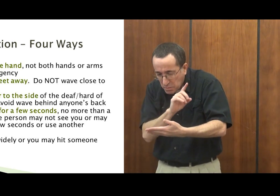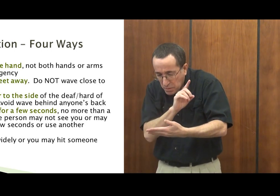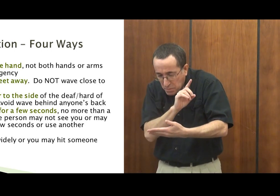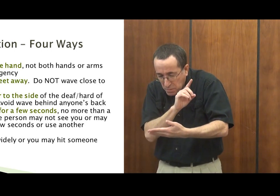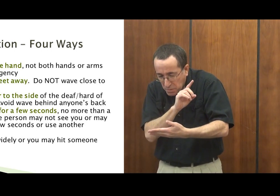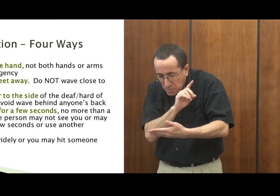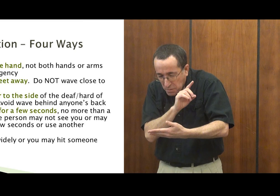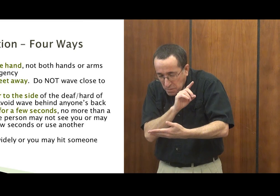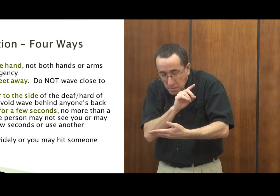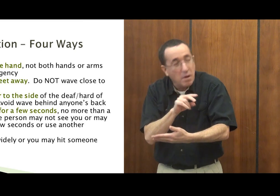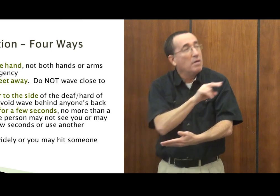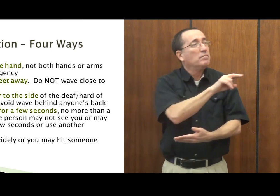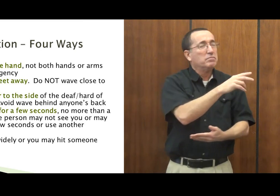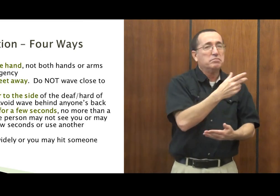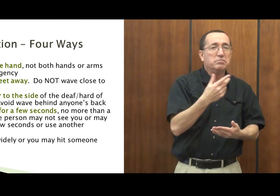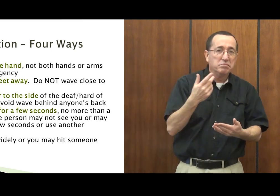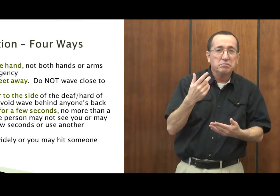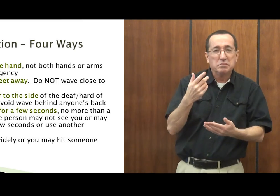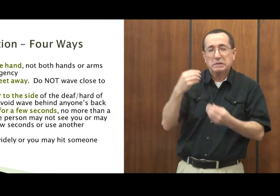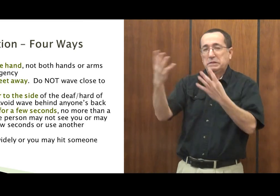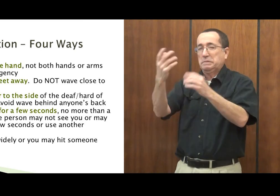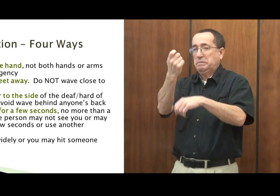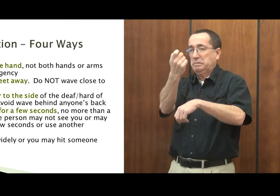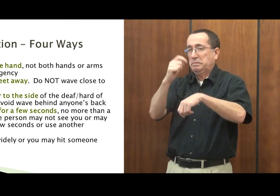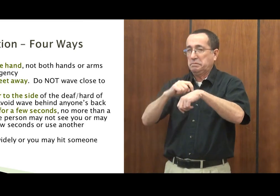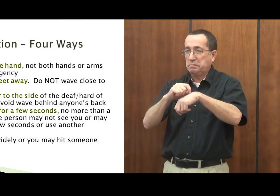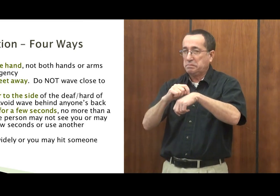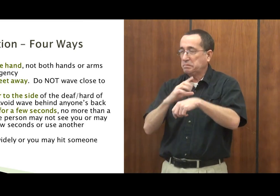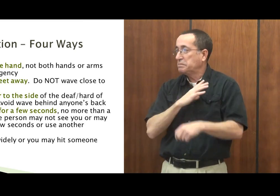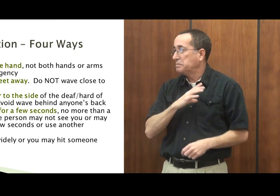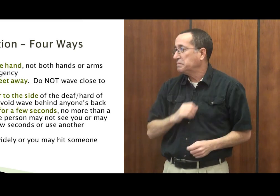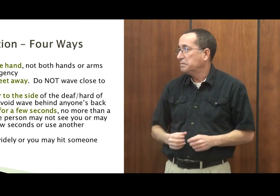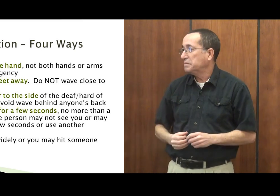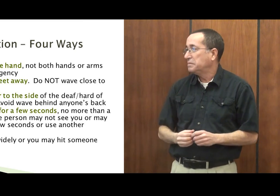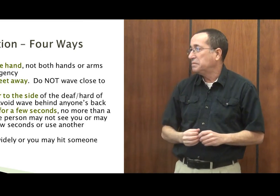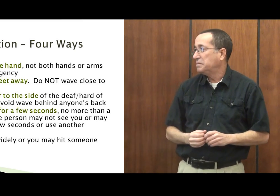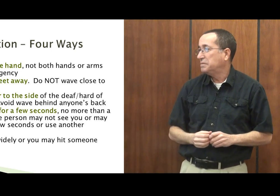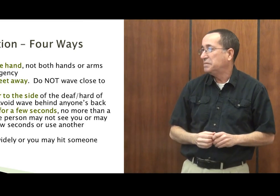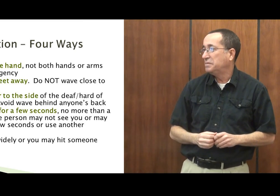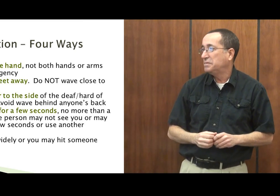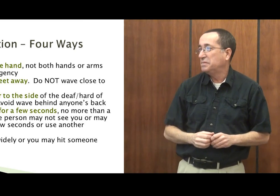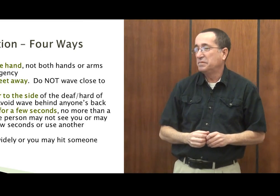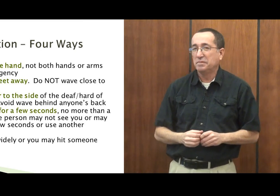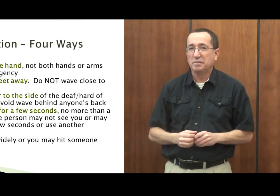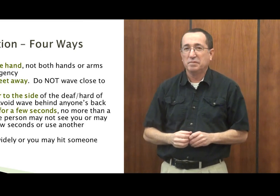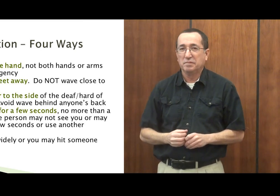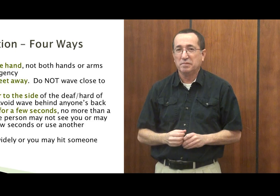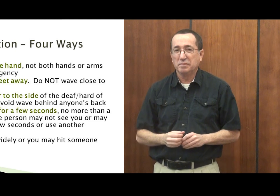down, they might see it and say, hold on just a second and look up. So give a little bit of time with that.